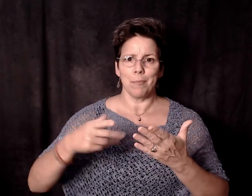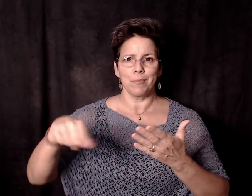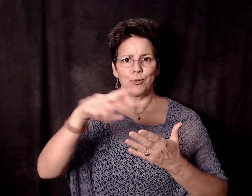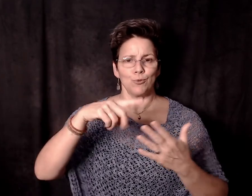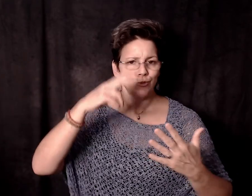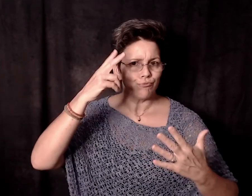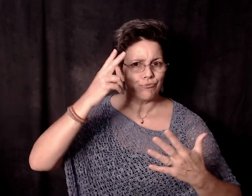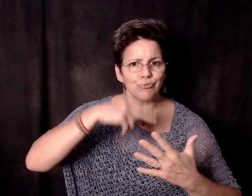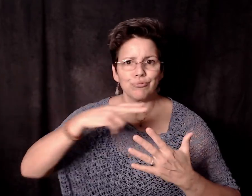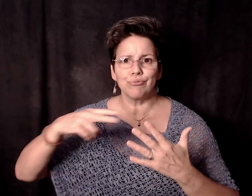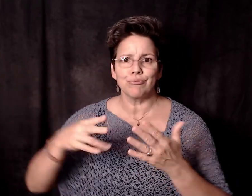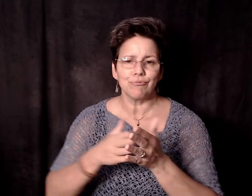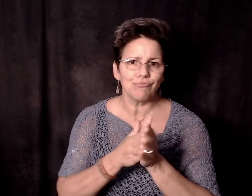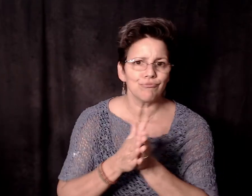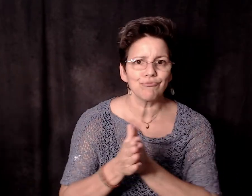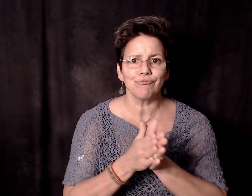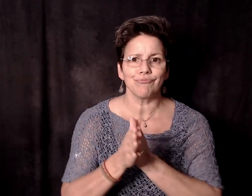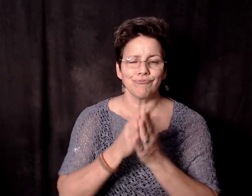don't feel feel you how I feel. I don't feel like we're a benefit.